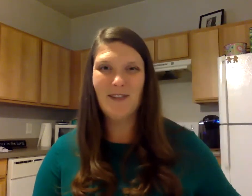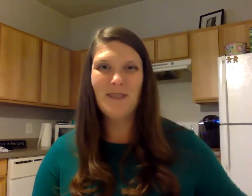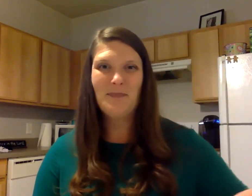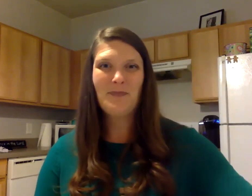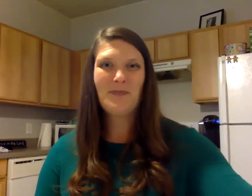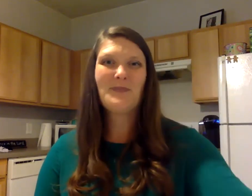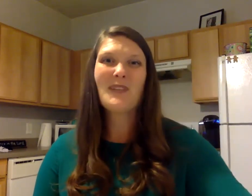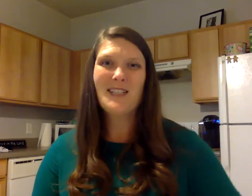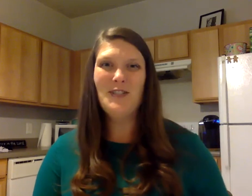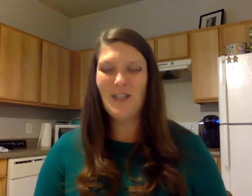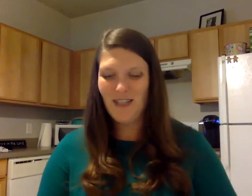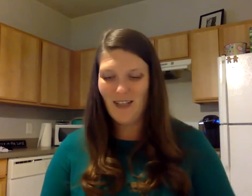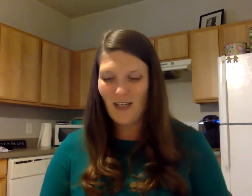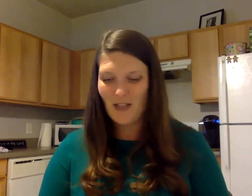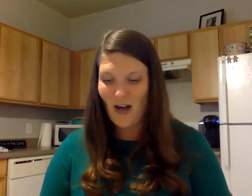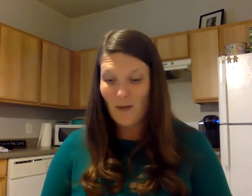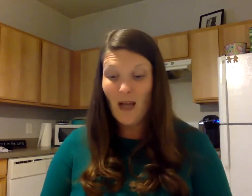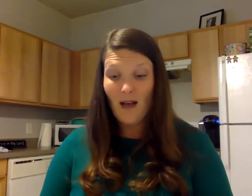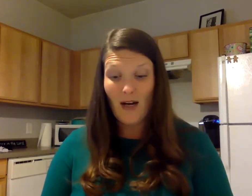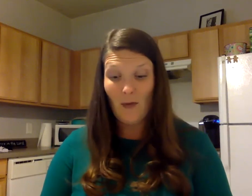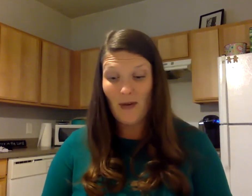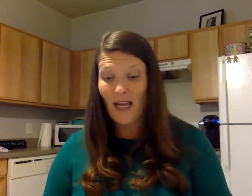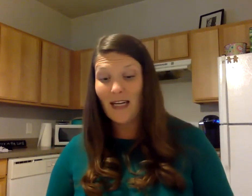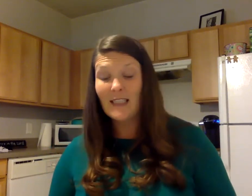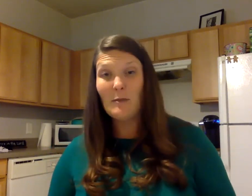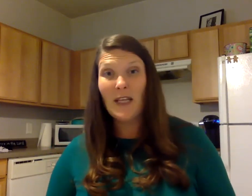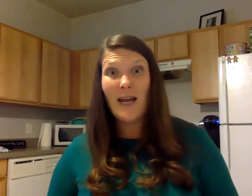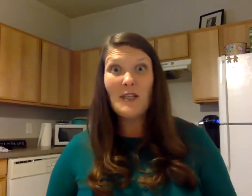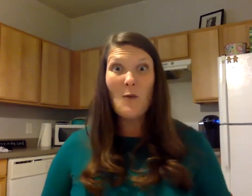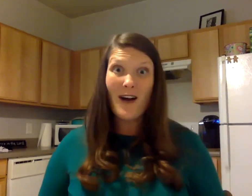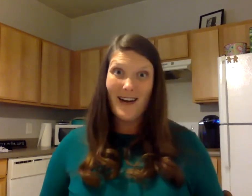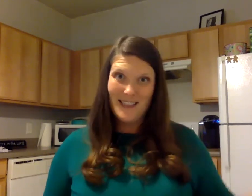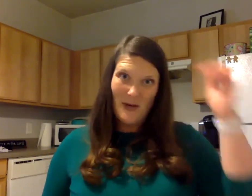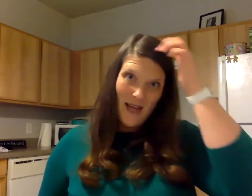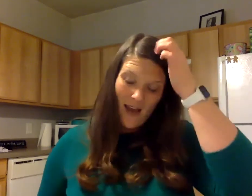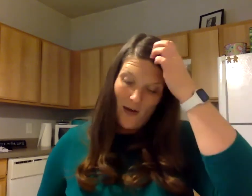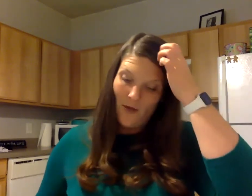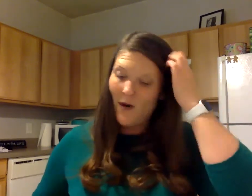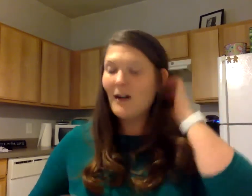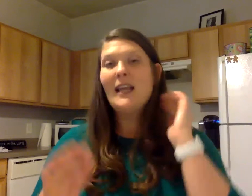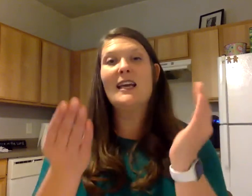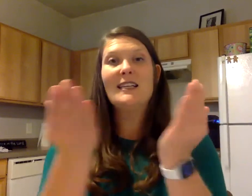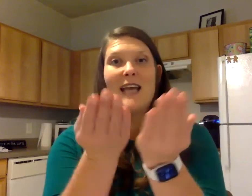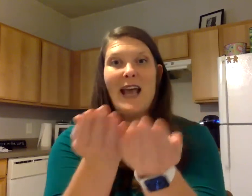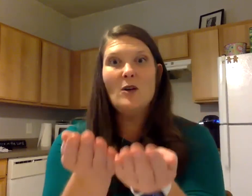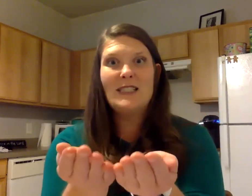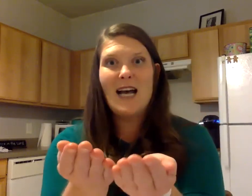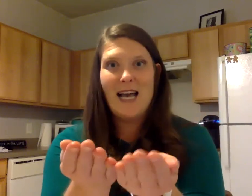discount good job okay we're gonna split up some words here we go the word is outside,